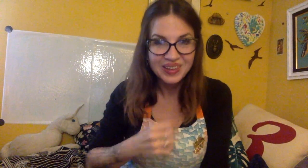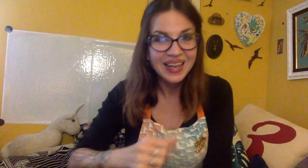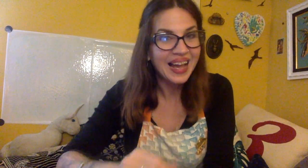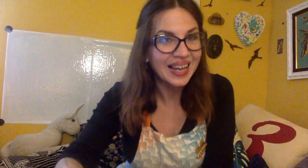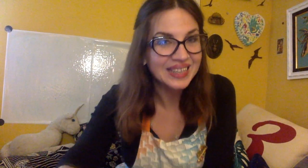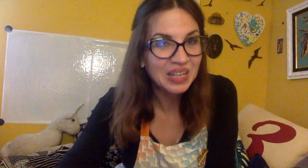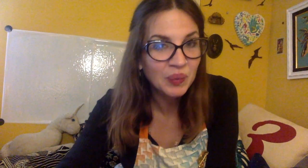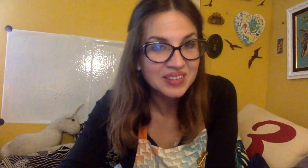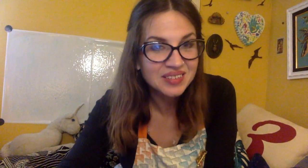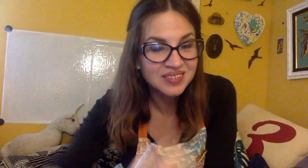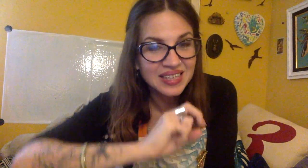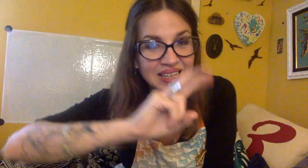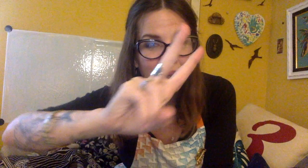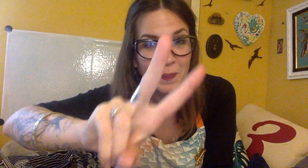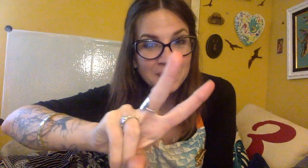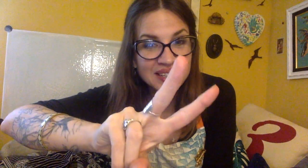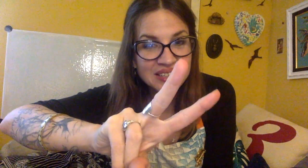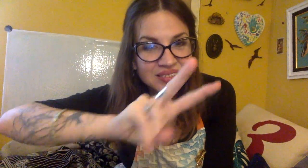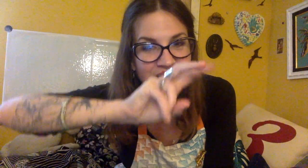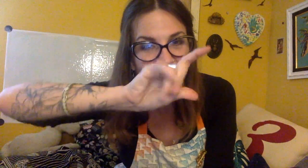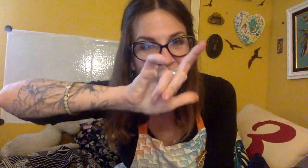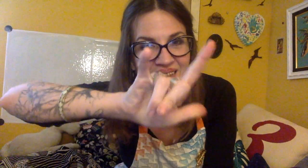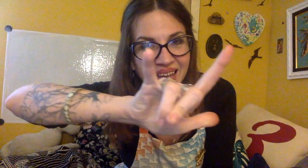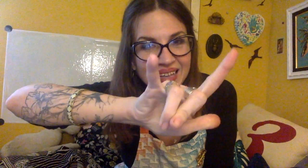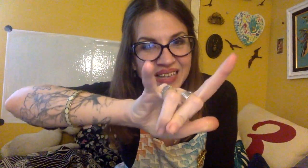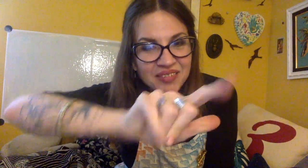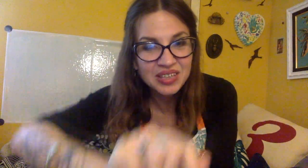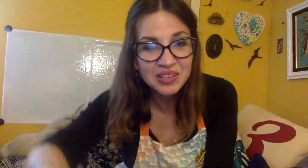I can't wait to see. Peace. I love you.